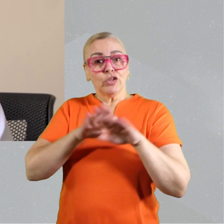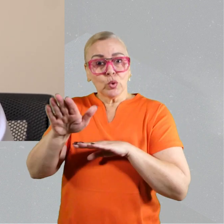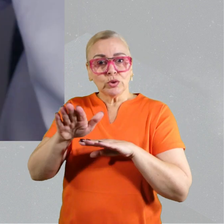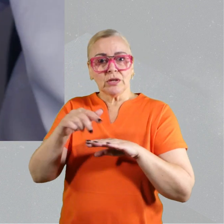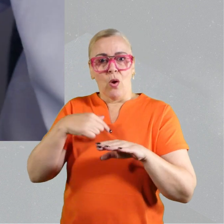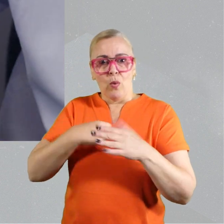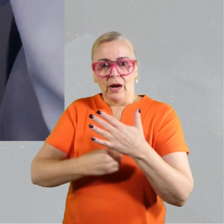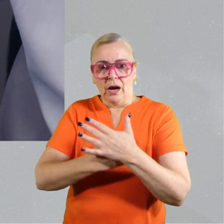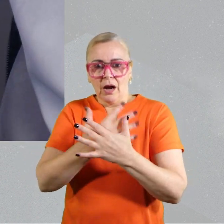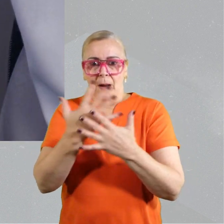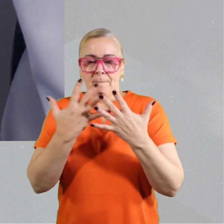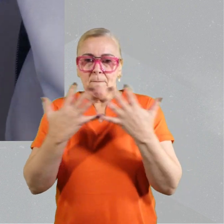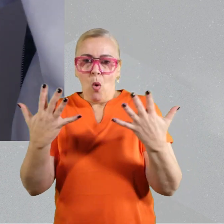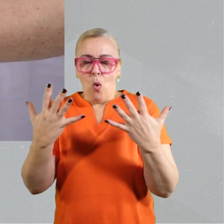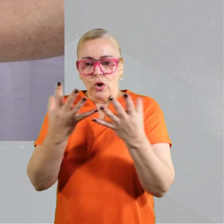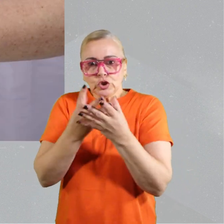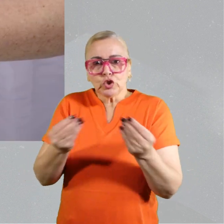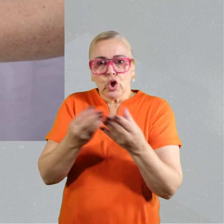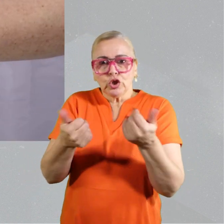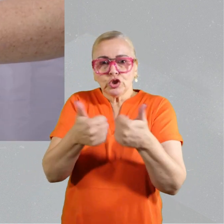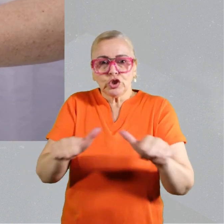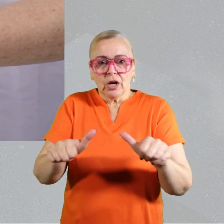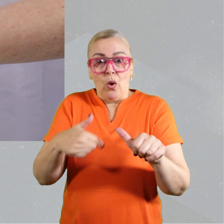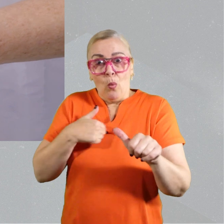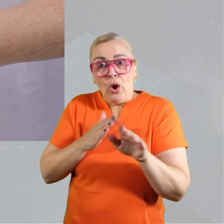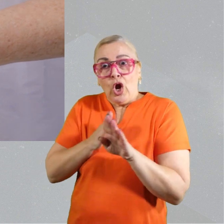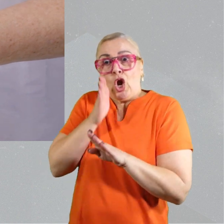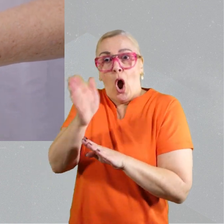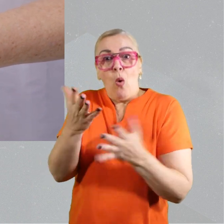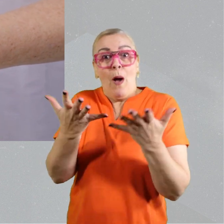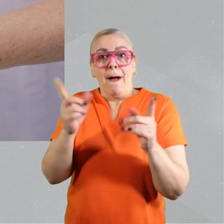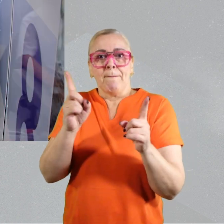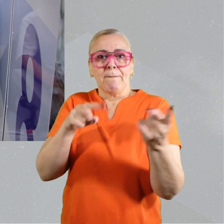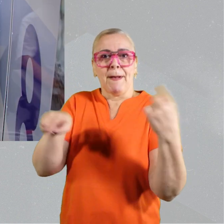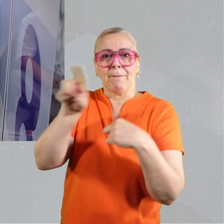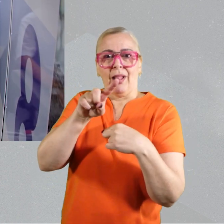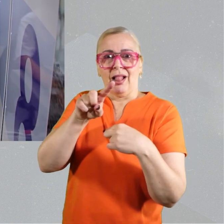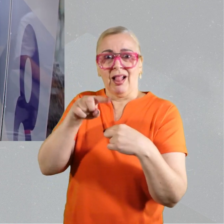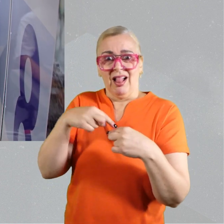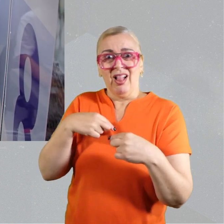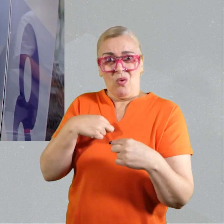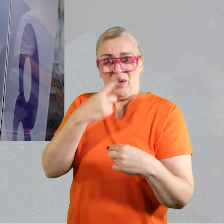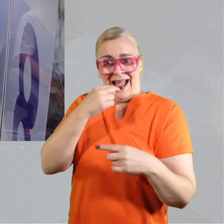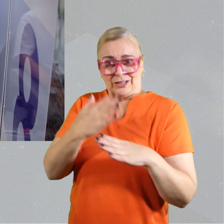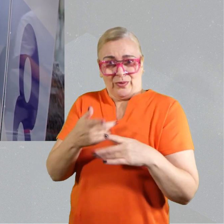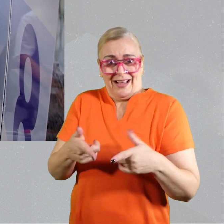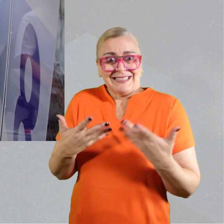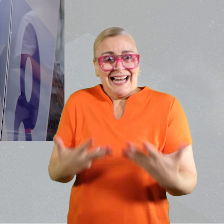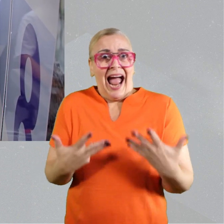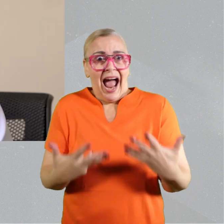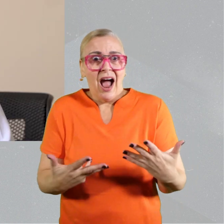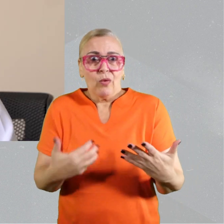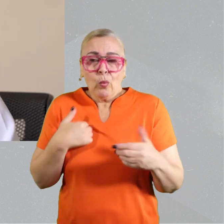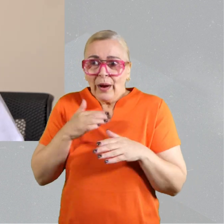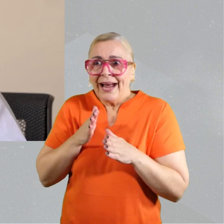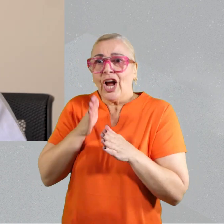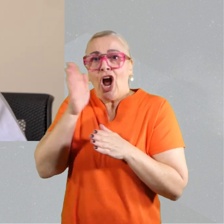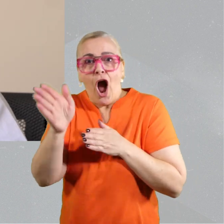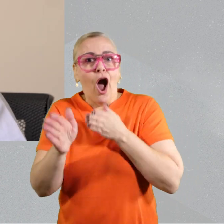results at the end of it. If you think about the way we structure healthcare around the world, we ask people to come